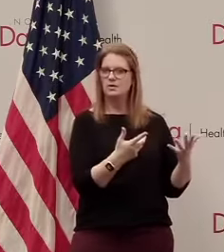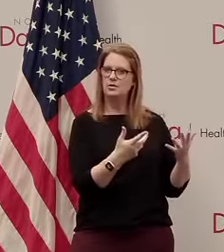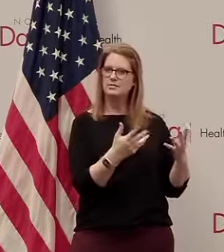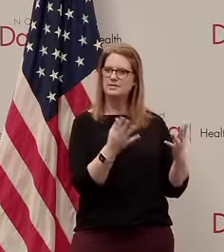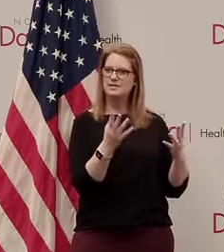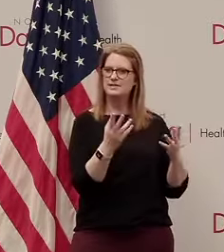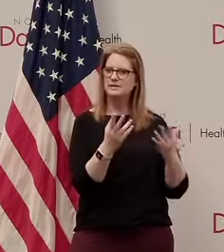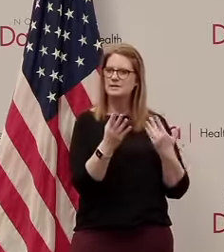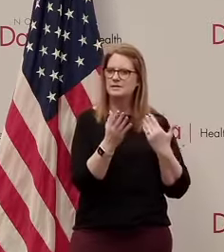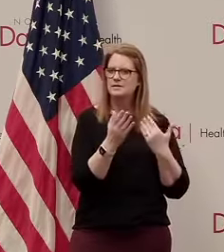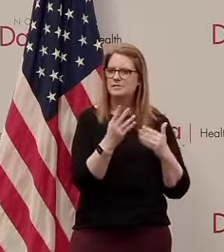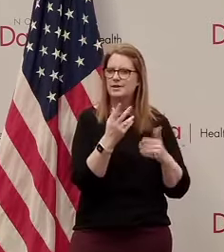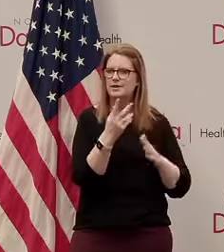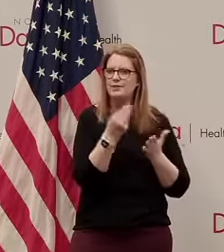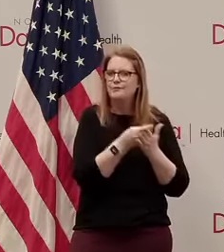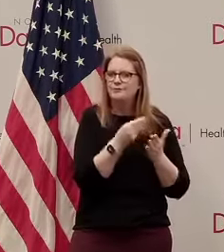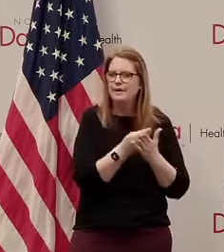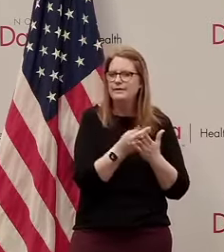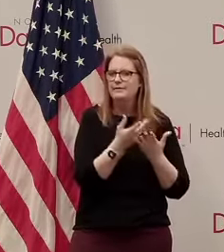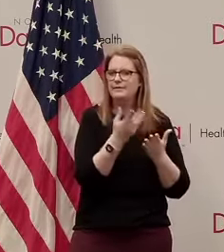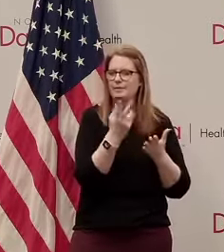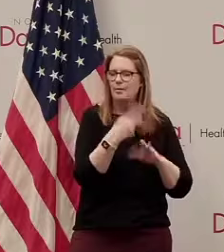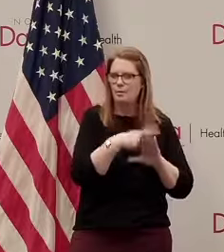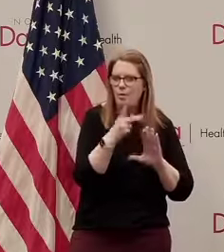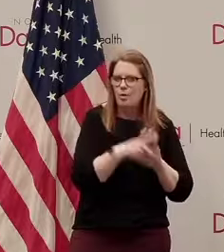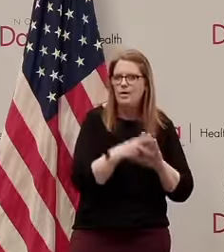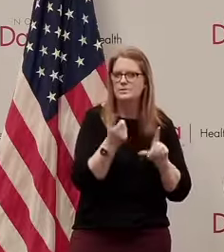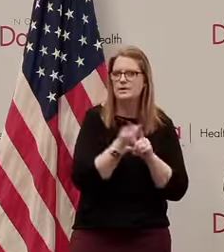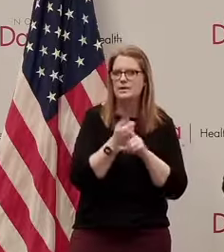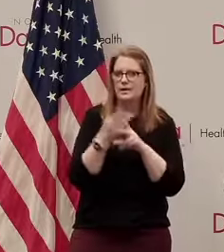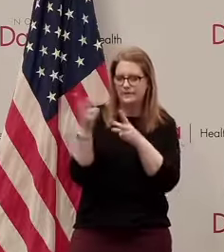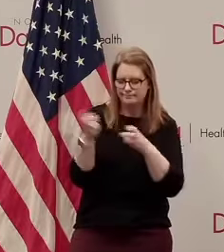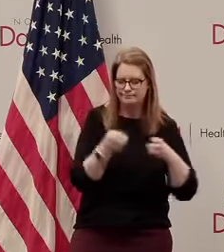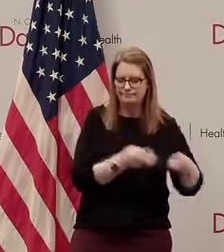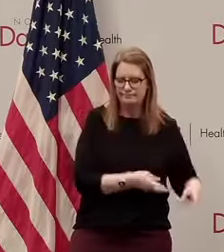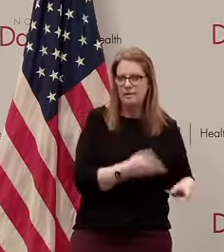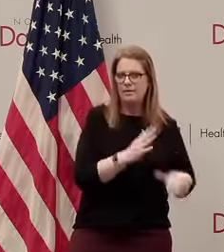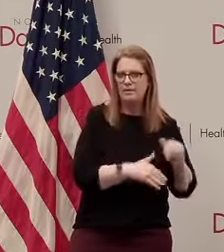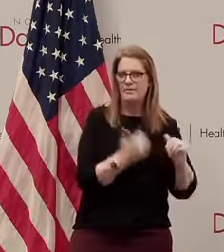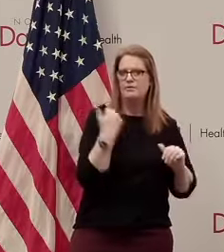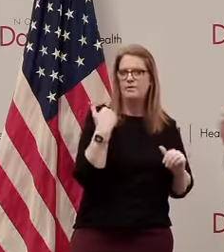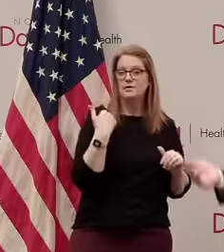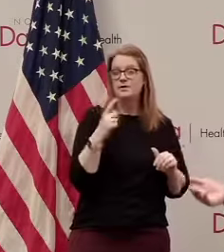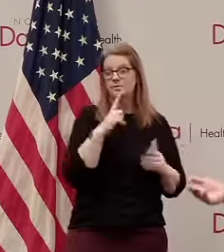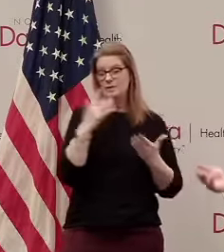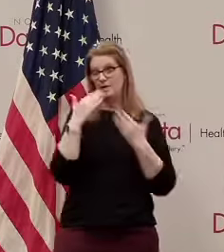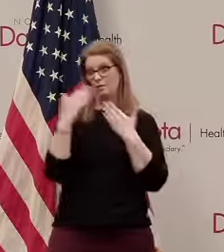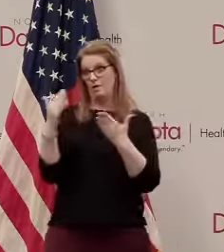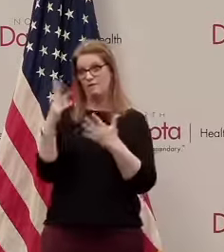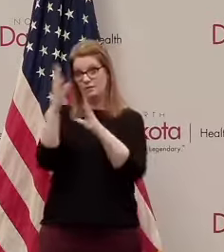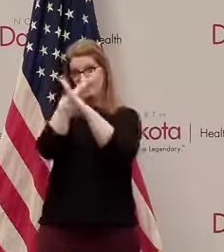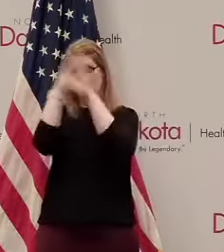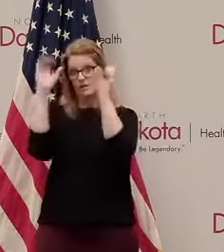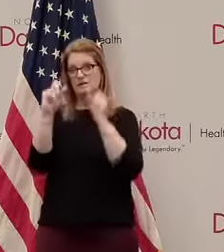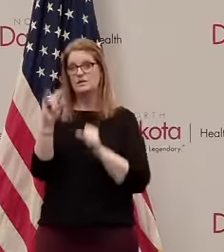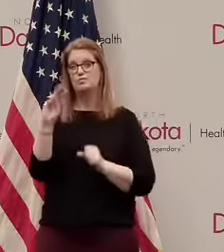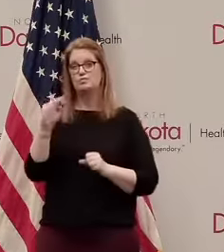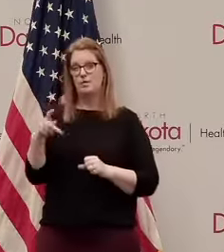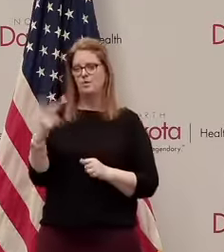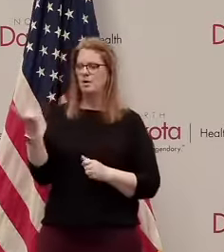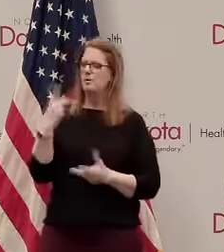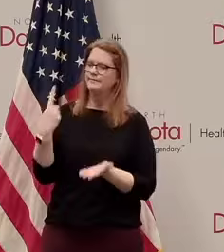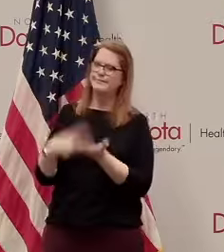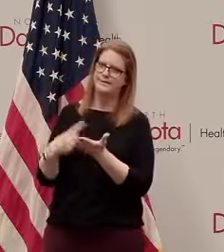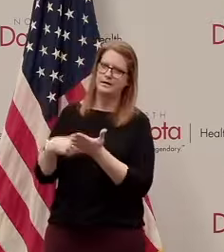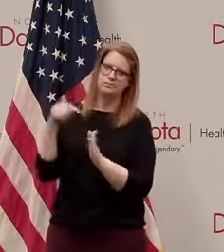funding programs financing programs than it did uh than it did previously so i'm grateful to president trump he and i've talked about this many